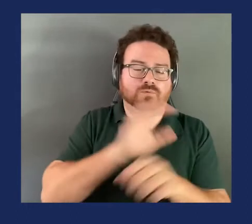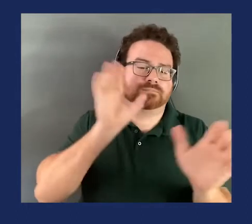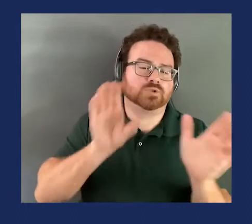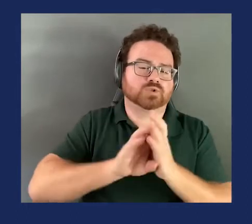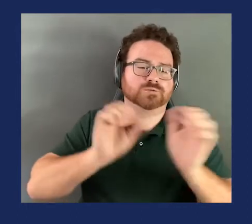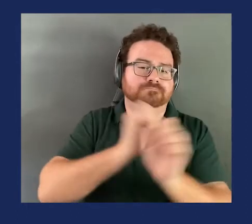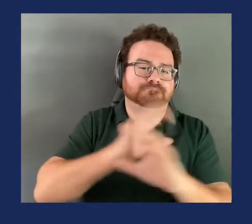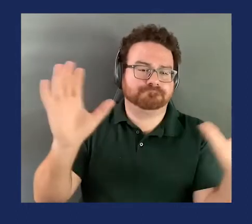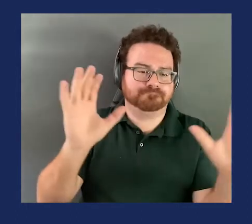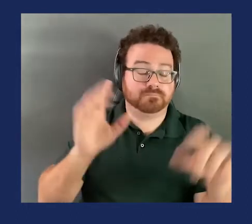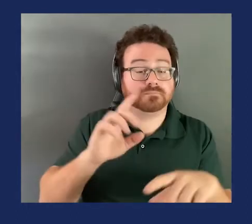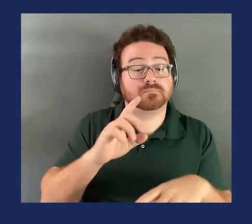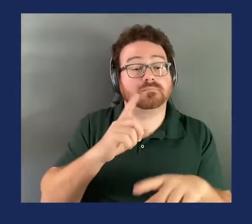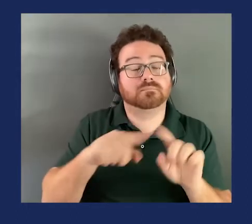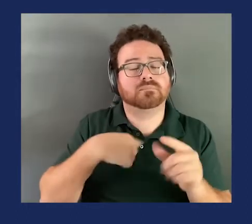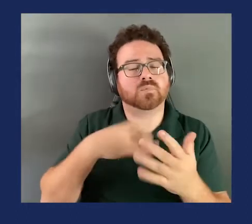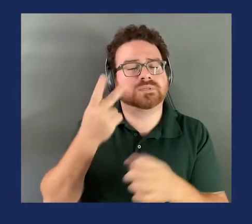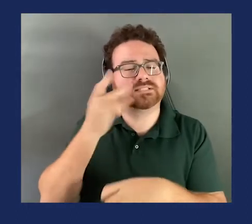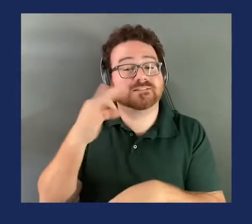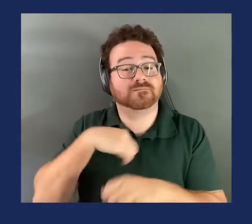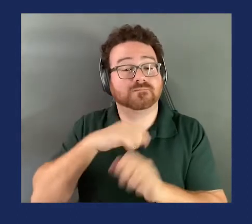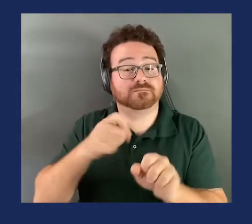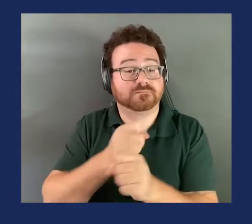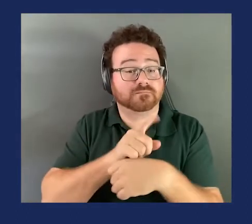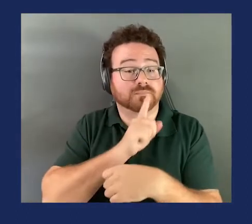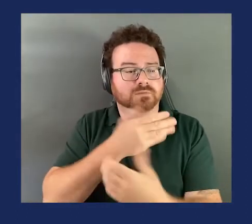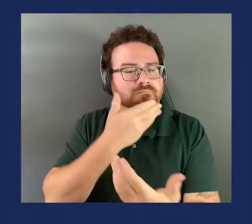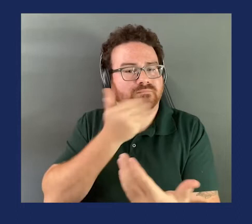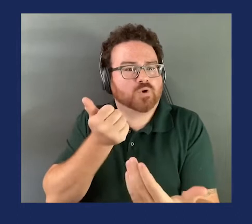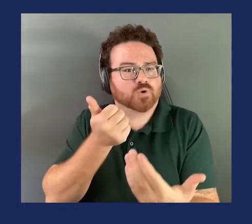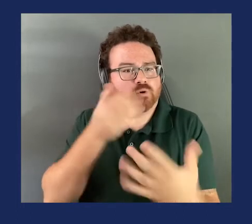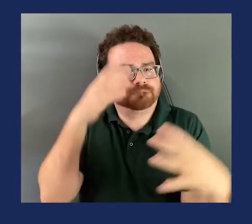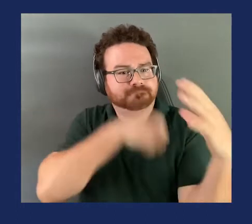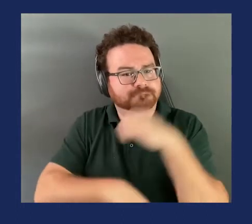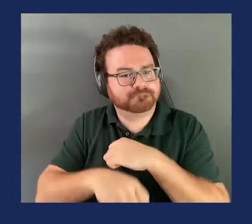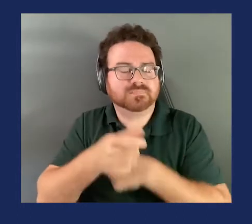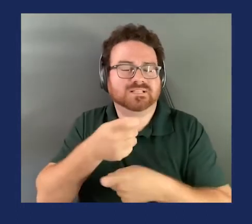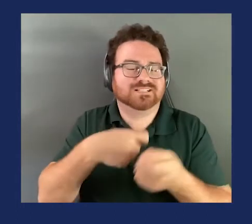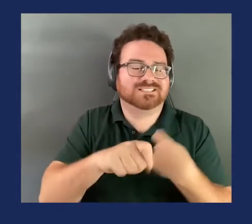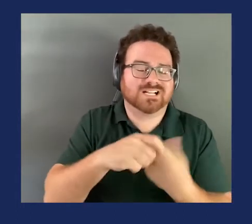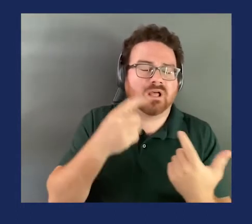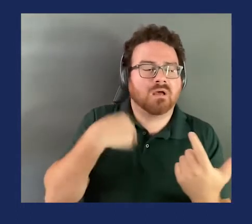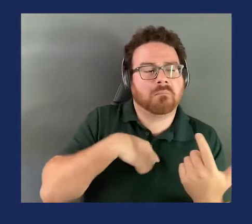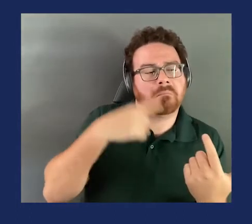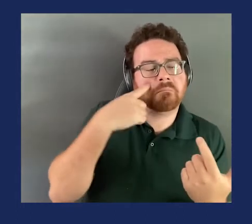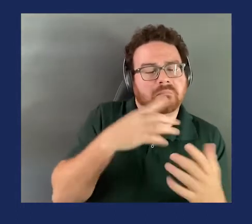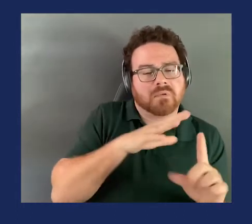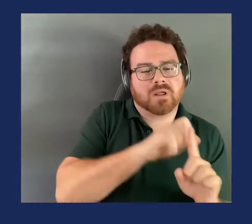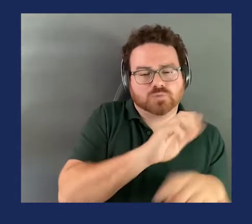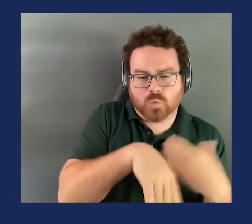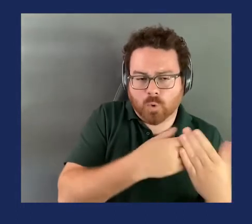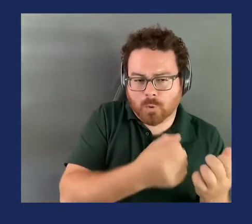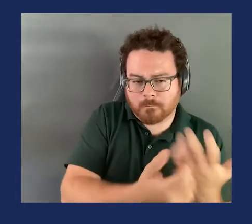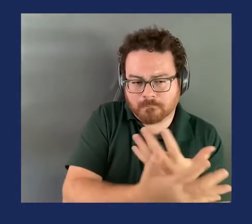assumptions instead of assuming that we've captured 100% of incidents. So, in fact, OMB has a guidance document on this,